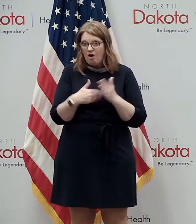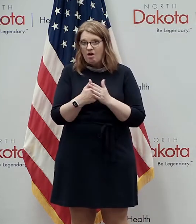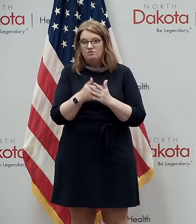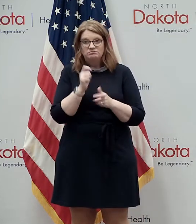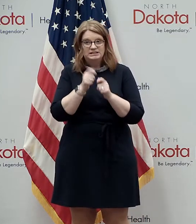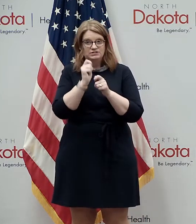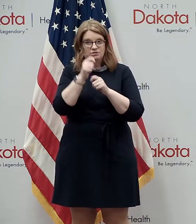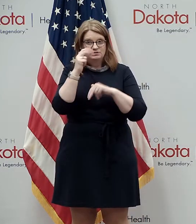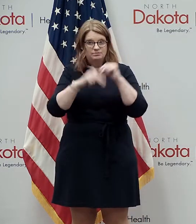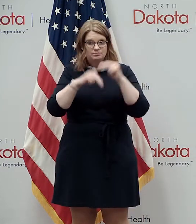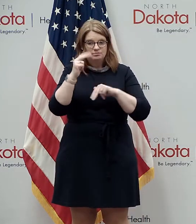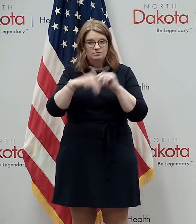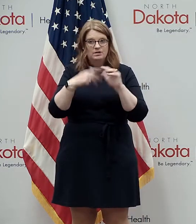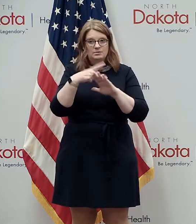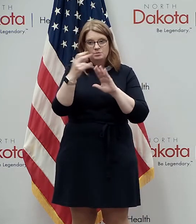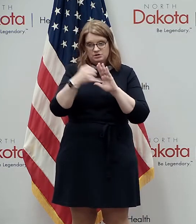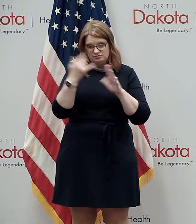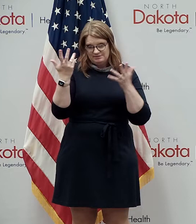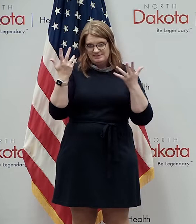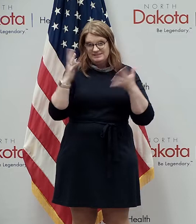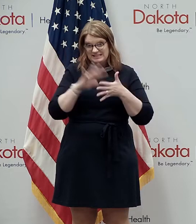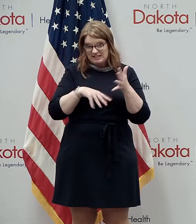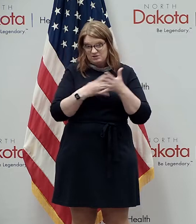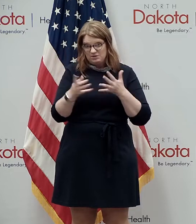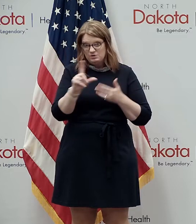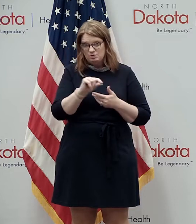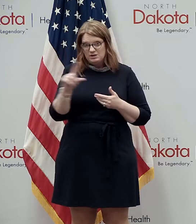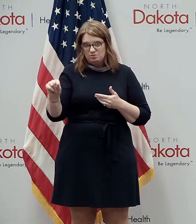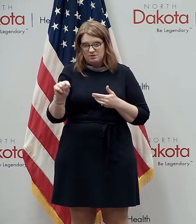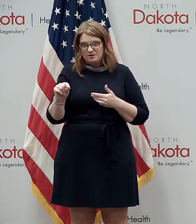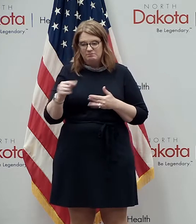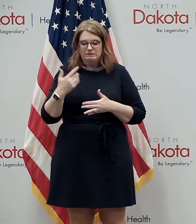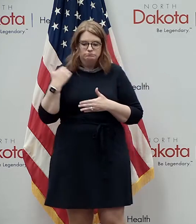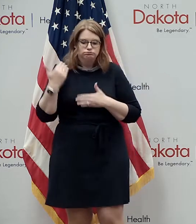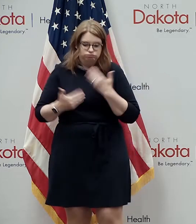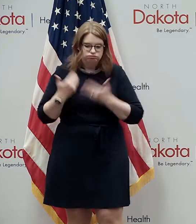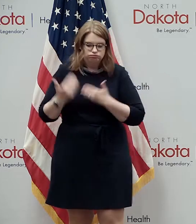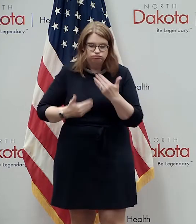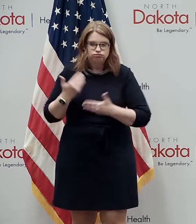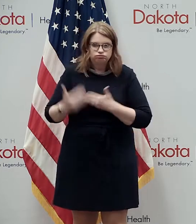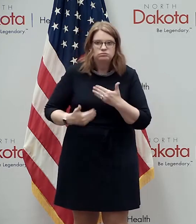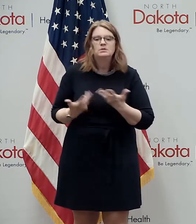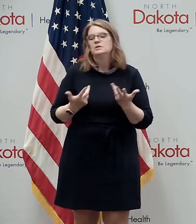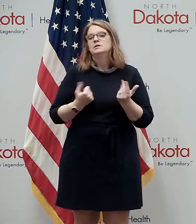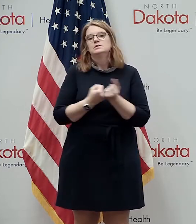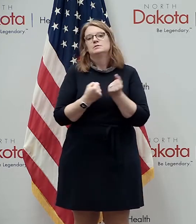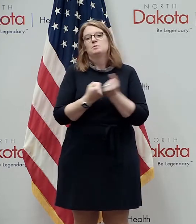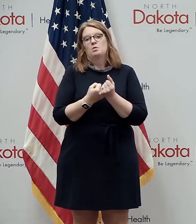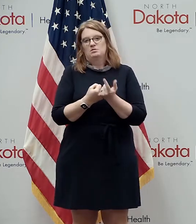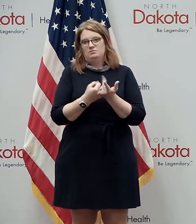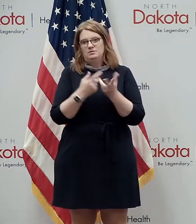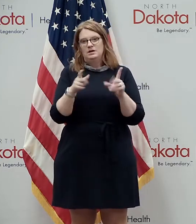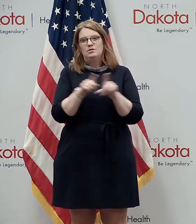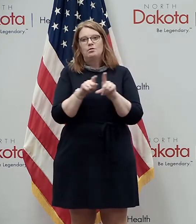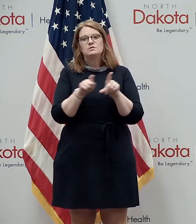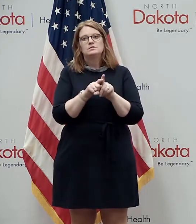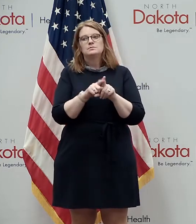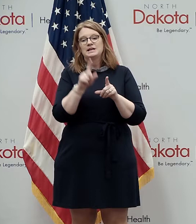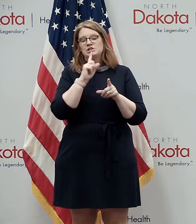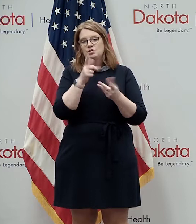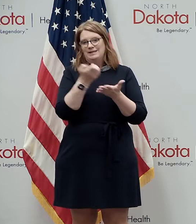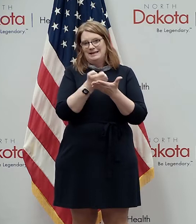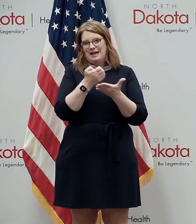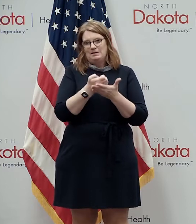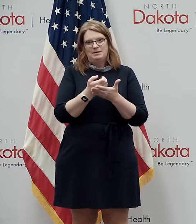scheduled for completion in 2020 in an effort to in complete this important infrastructure but also to help make sure that our